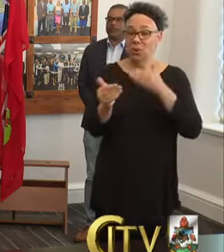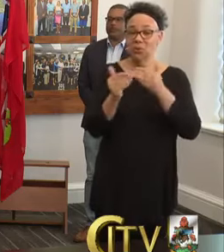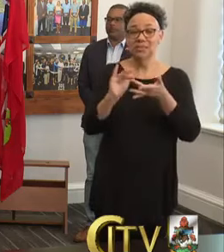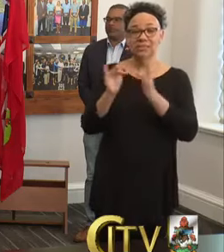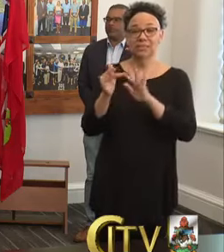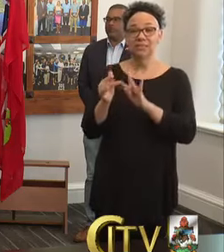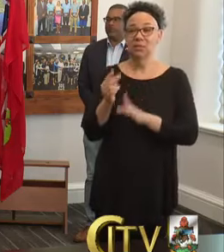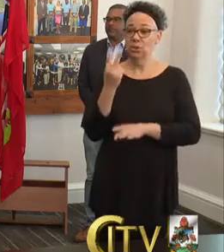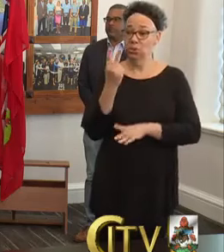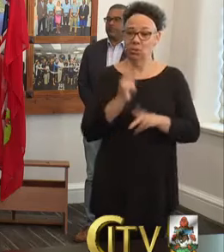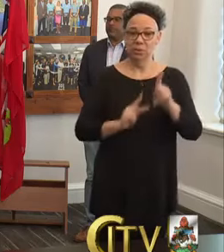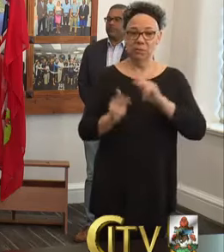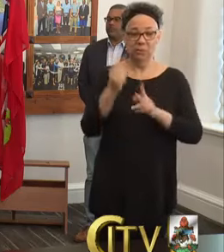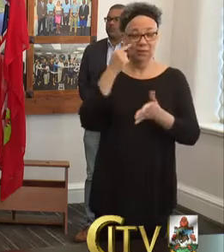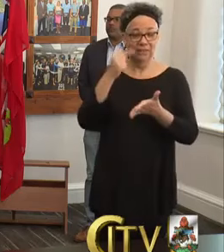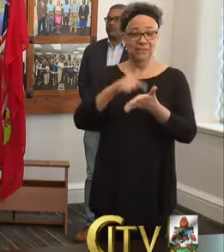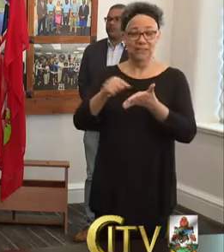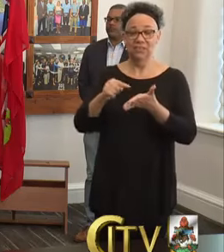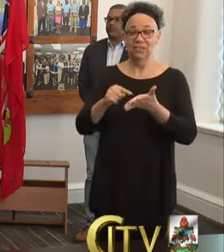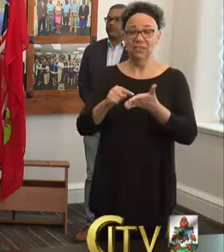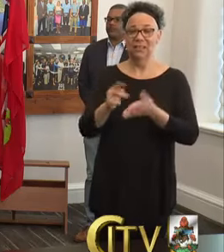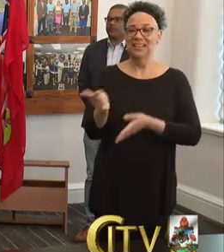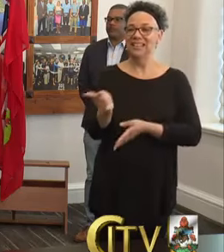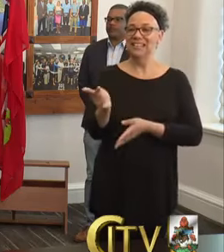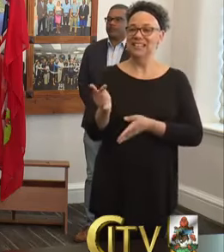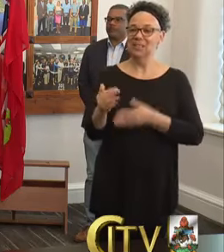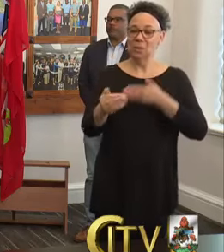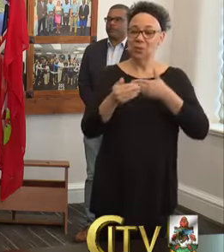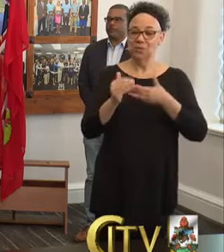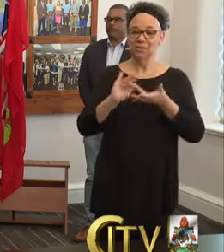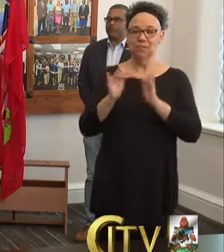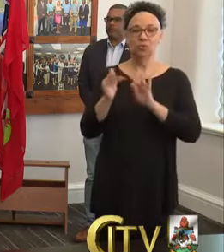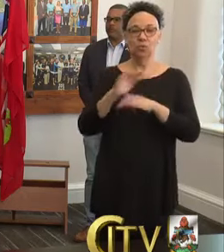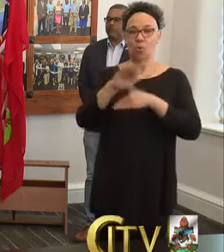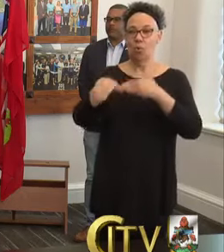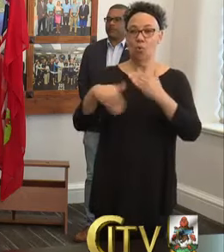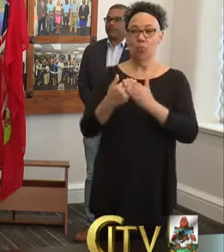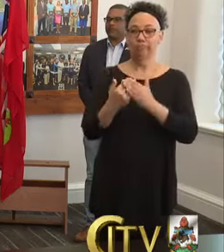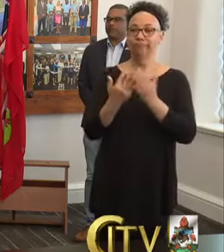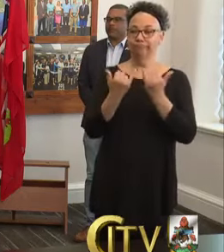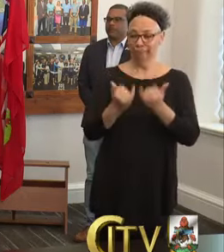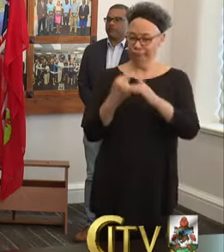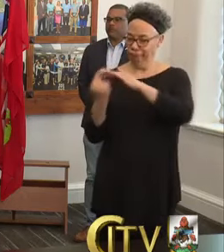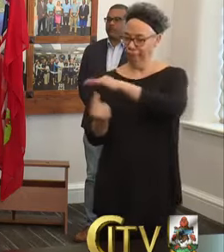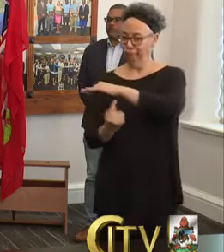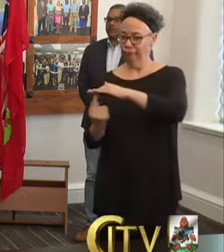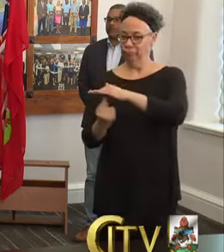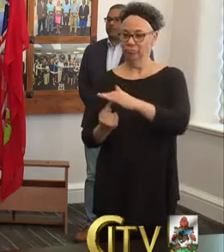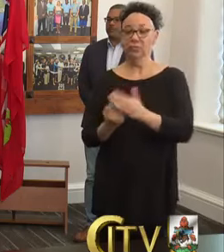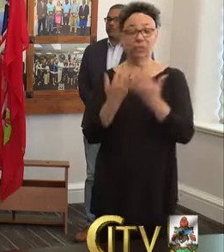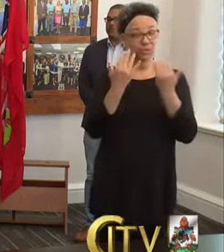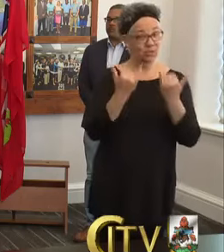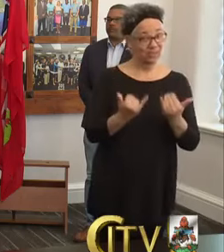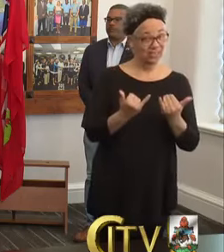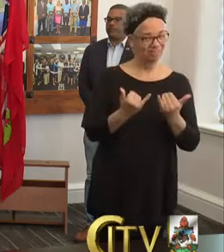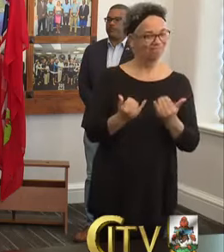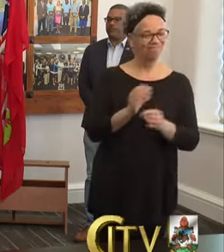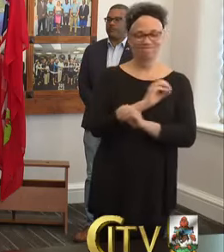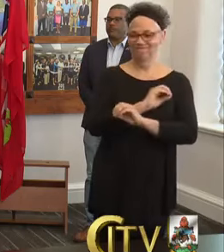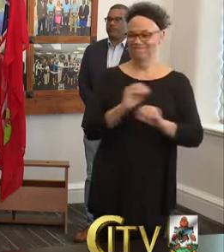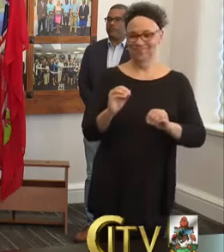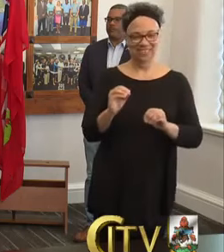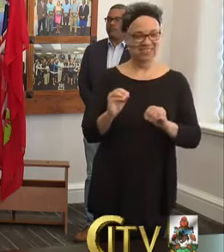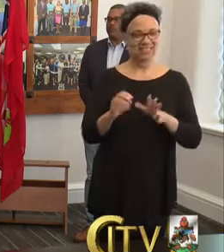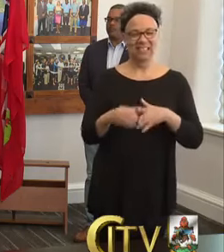under investigation, those close contacts have all been quarantined. And to date, none of them have experienced any symptoms.